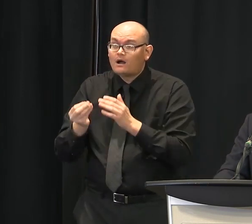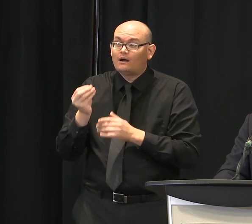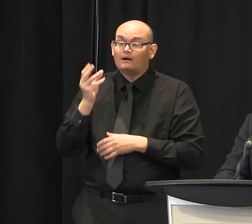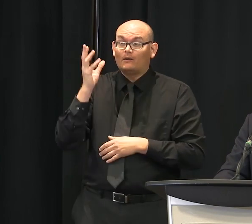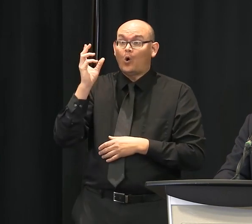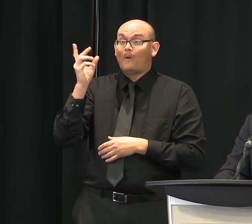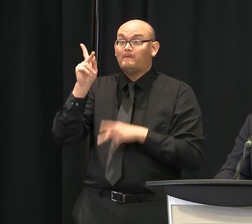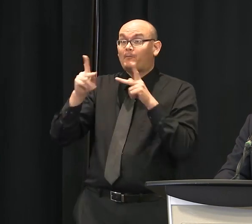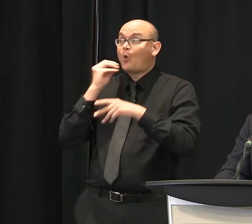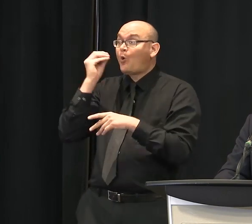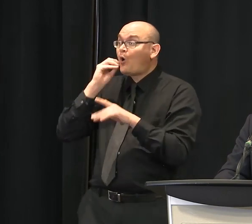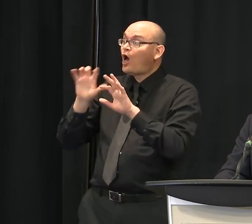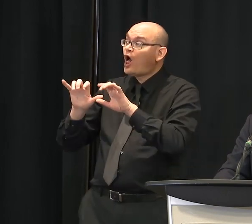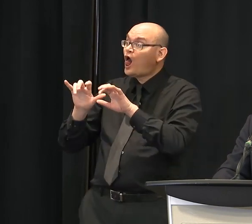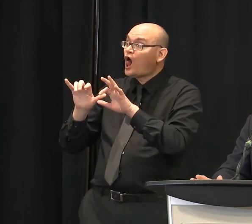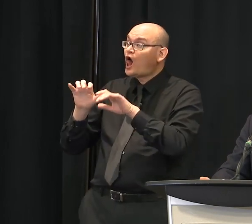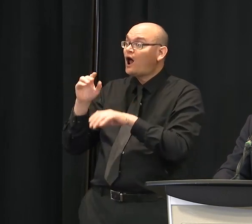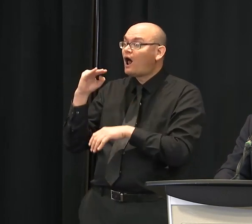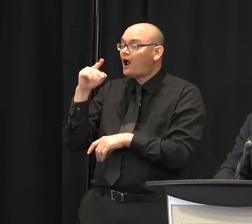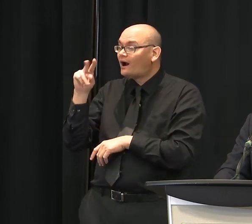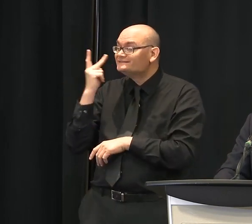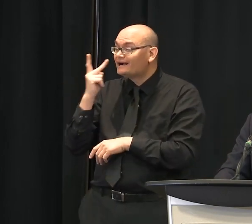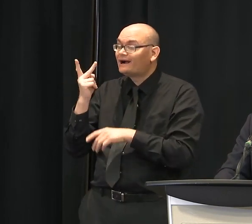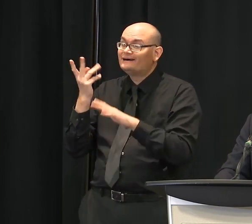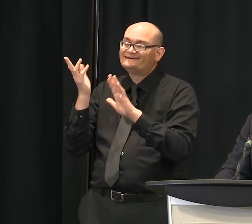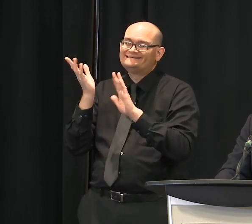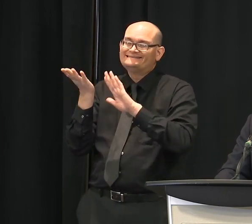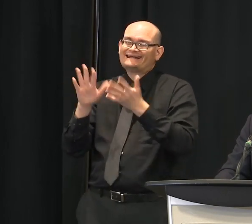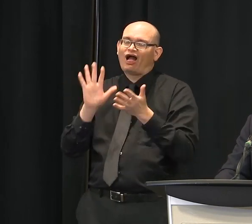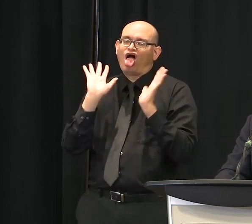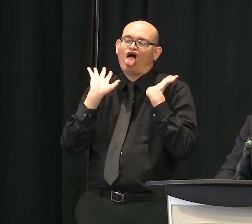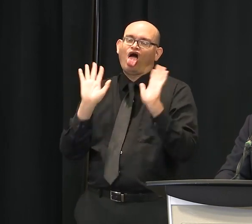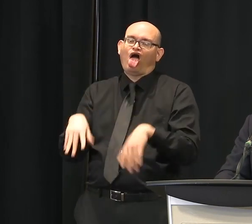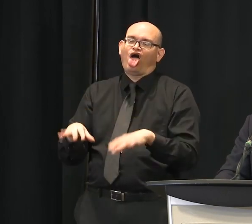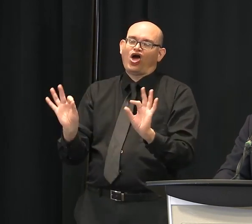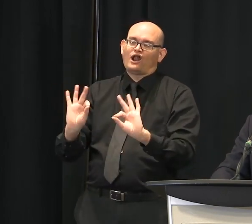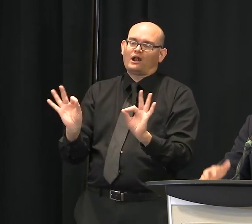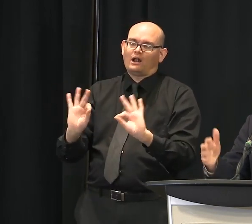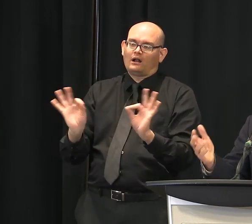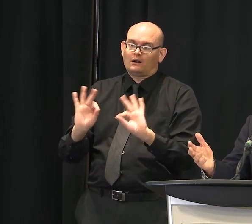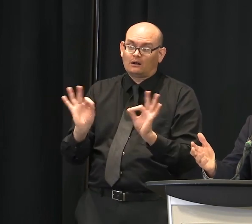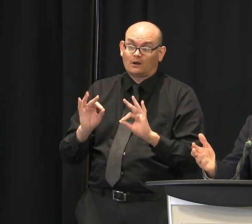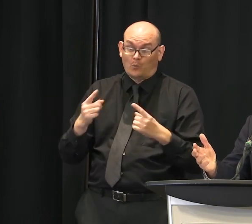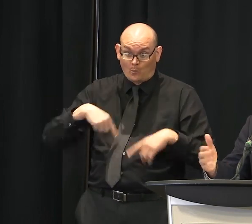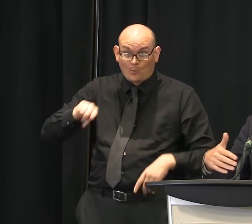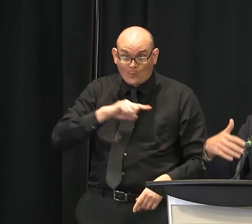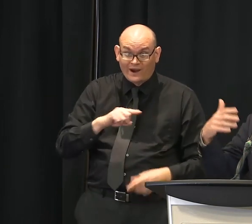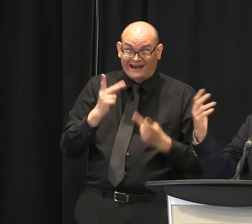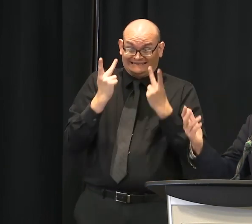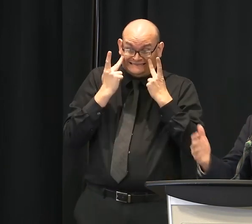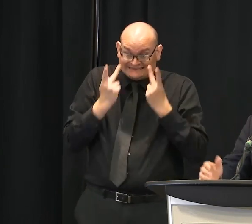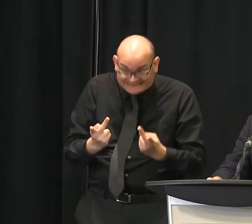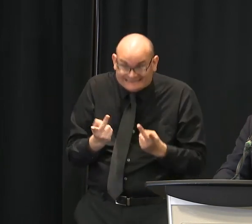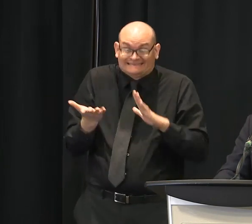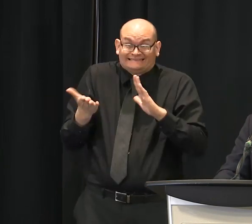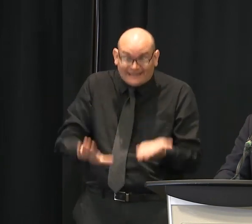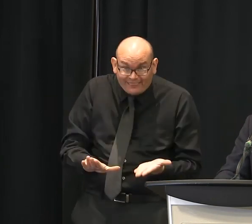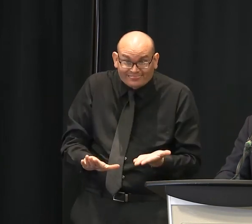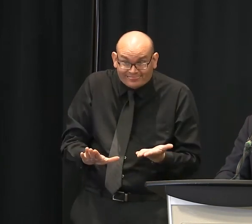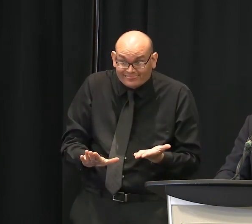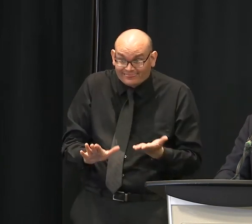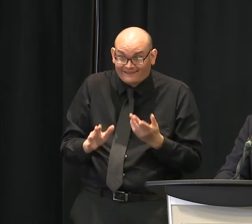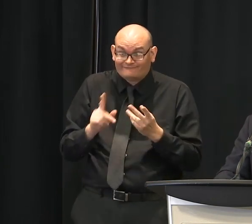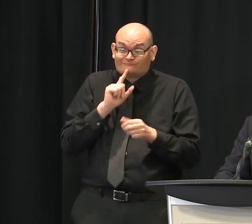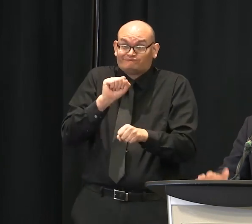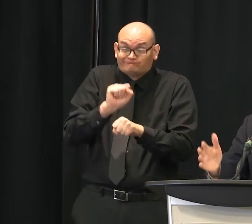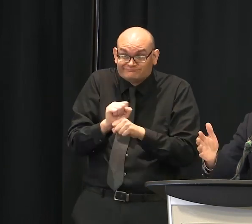social distances. Don't get carried away with these openings. It wasn't too many weeks ago that everything we're talking about as an opening would have seemed extreme. You say,